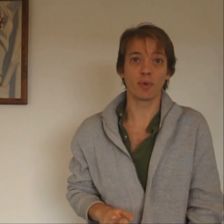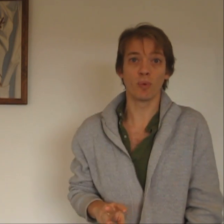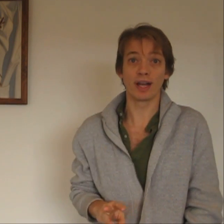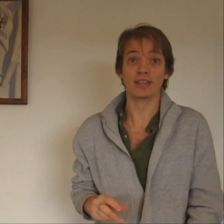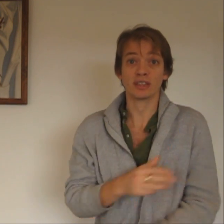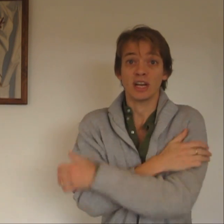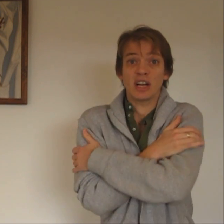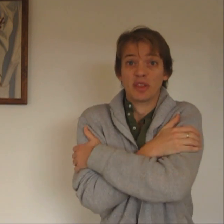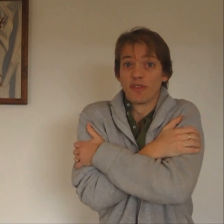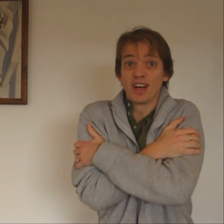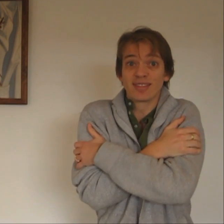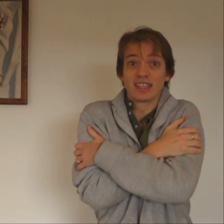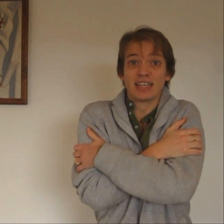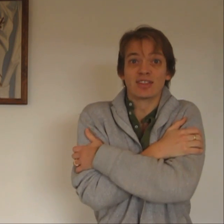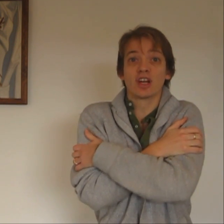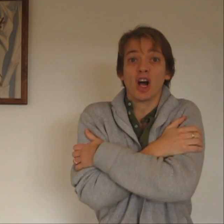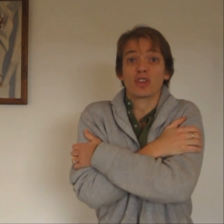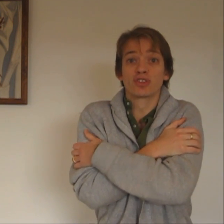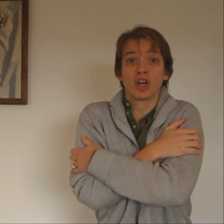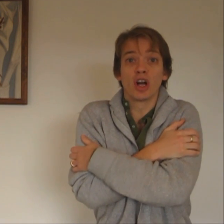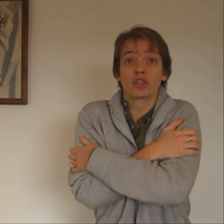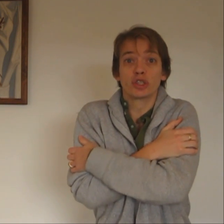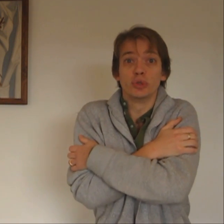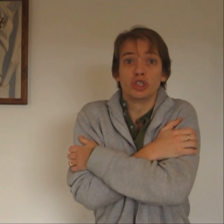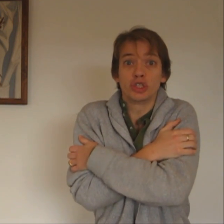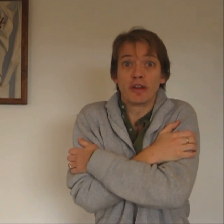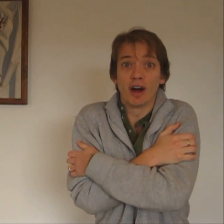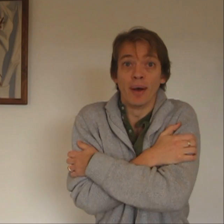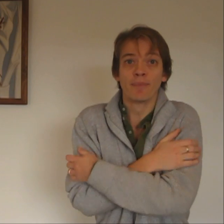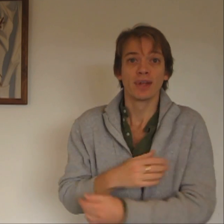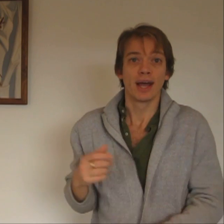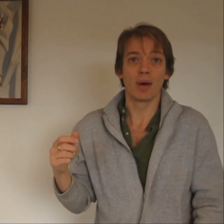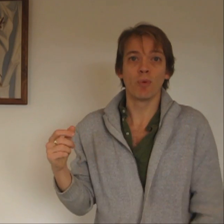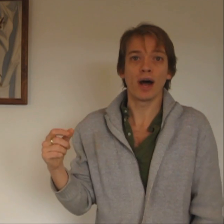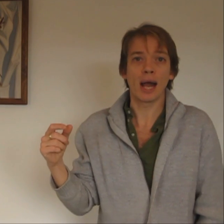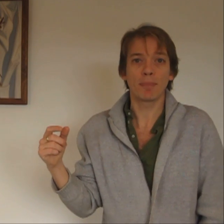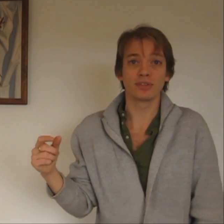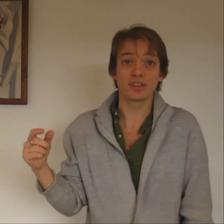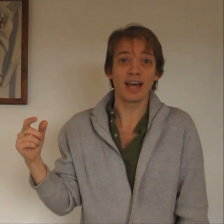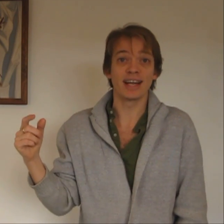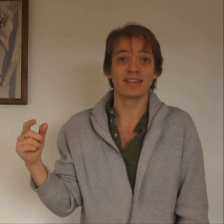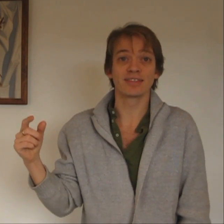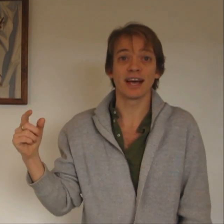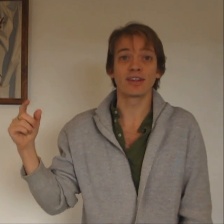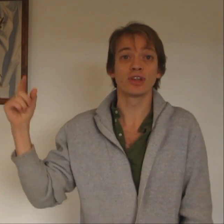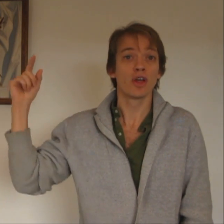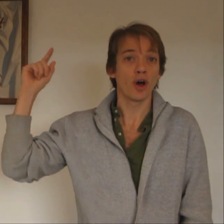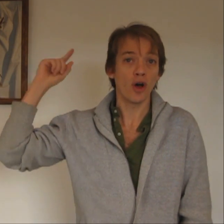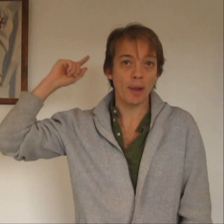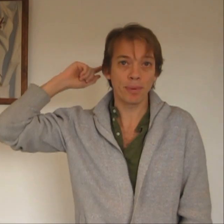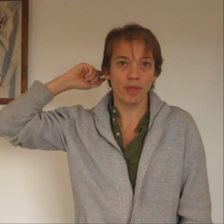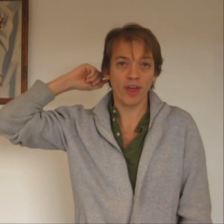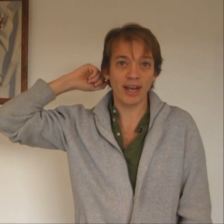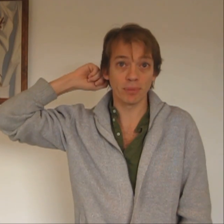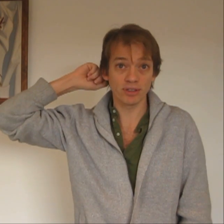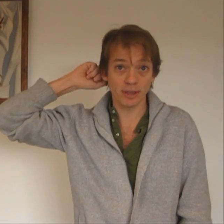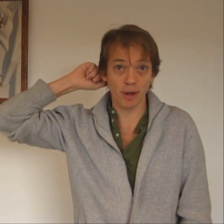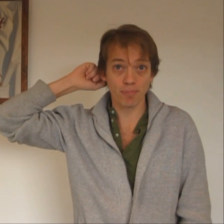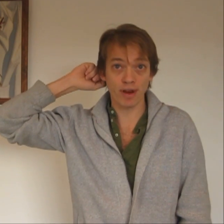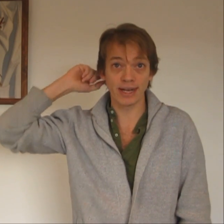ways. The first thing is I'll start to shiver. And what happens there is that the hypothalamus in my brain